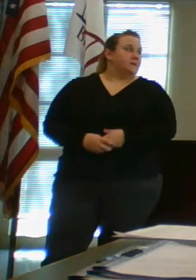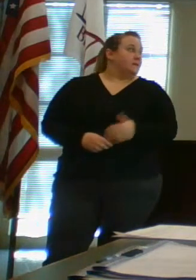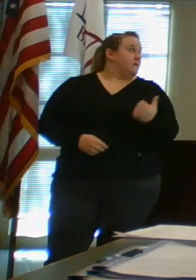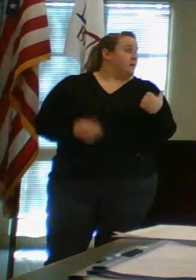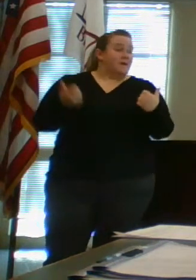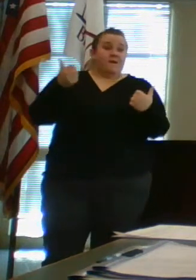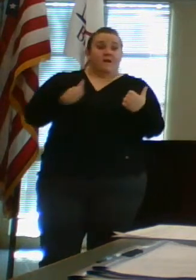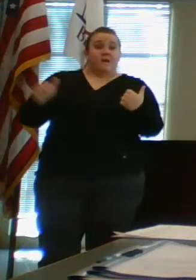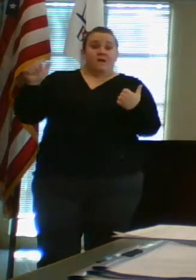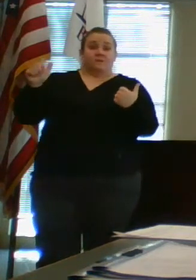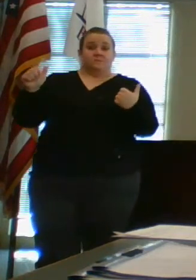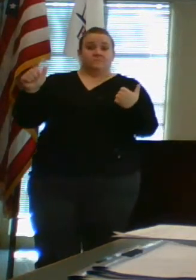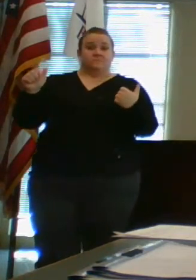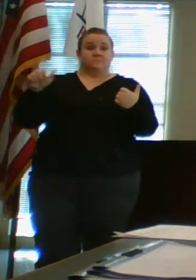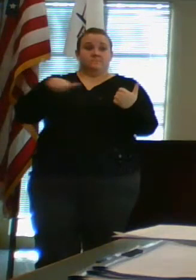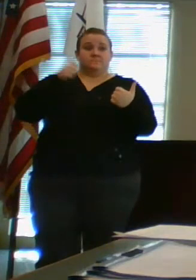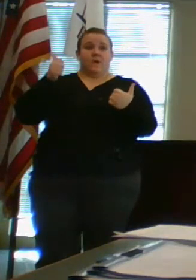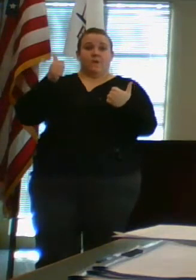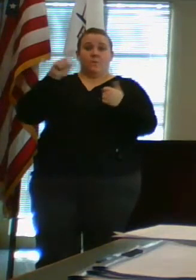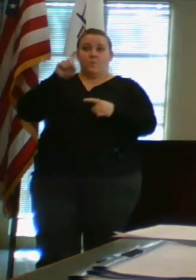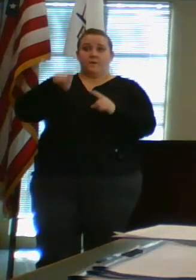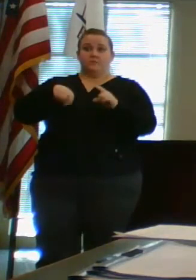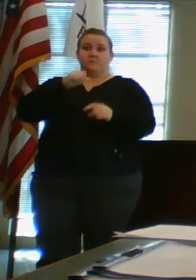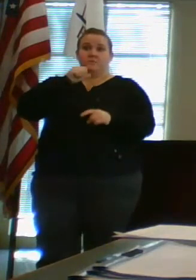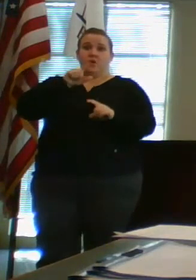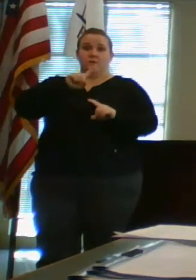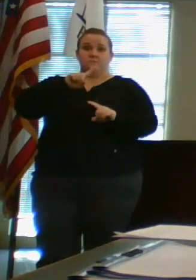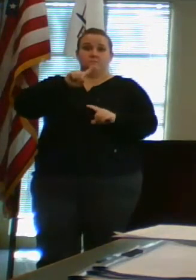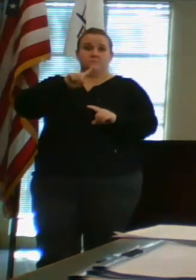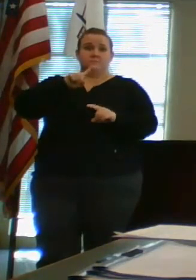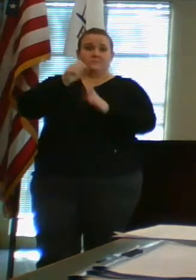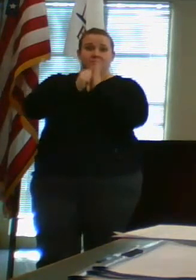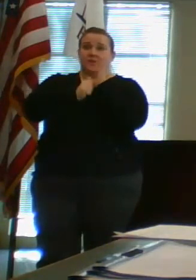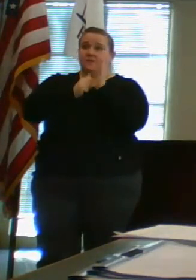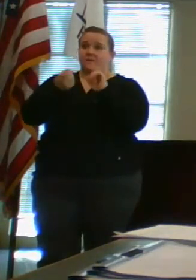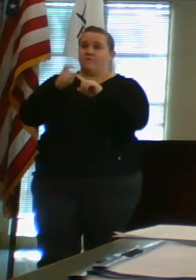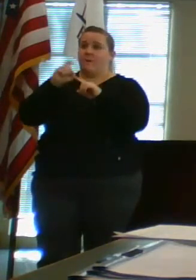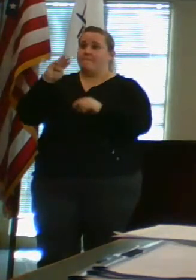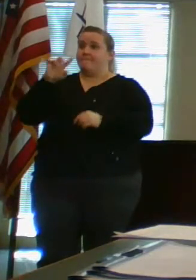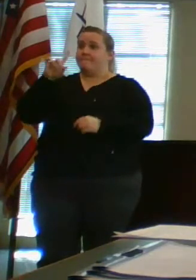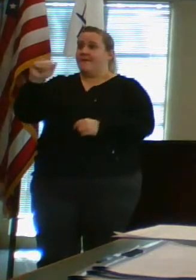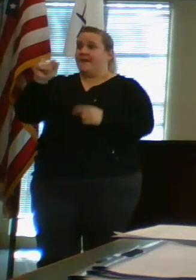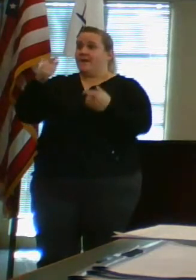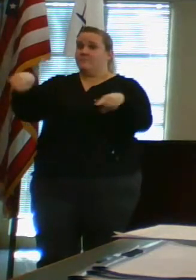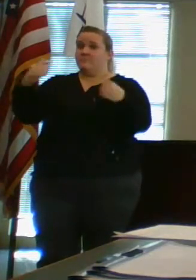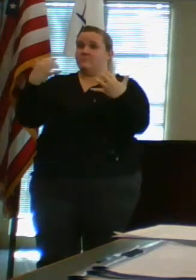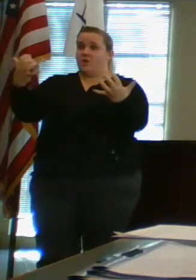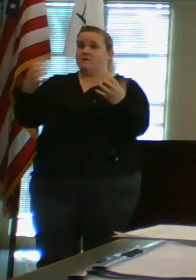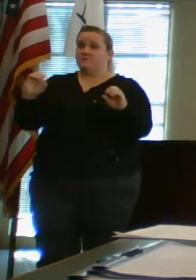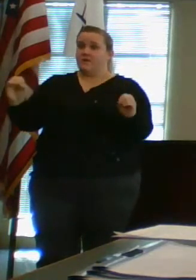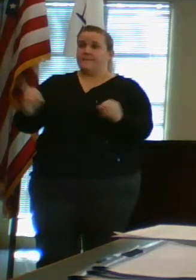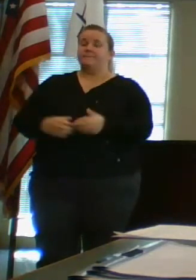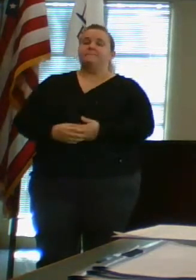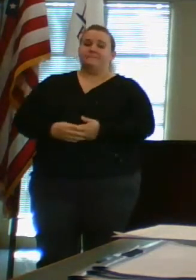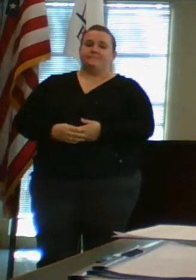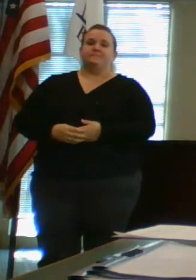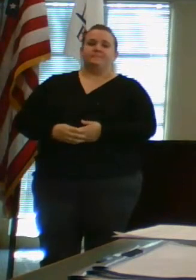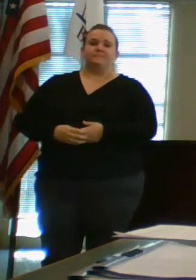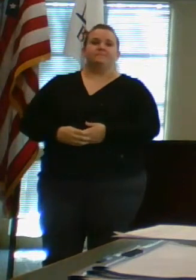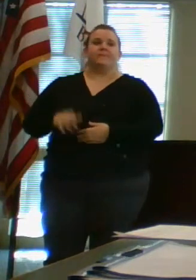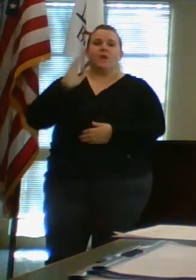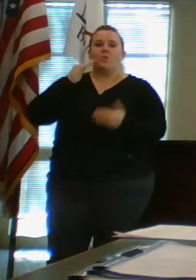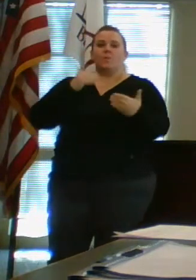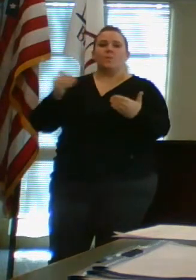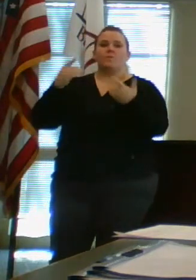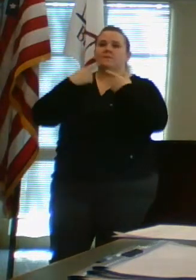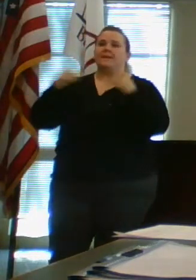Any other questions, non-agenda items from any of the media in the audience? There are none. I